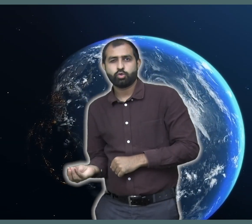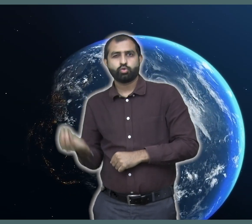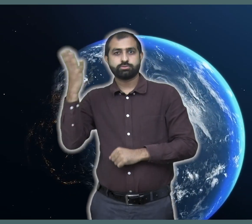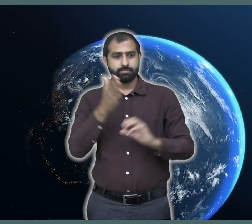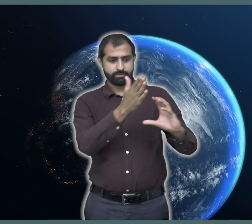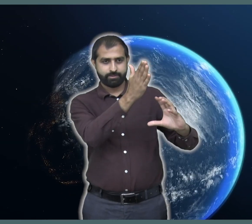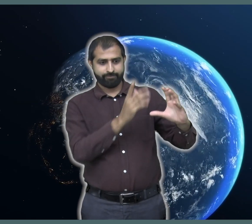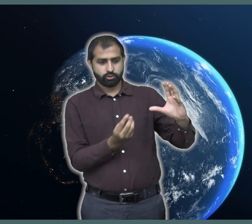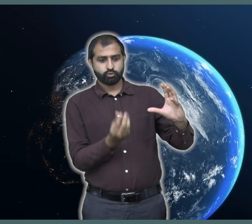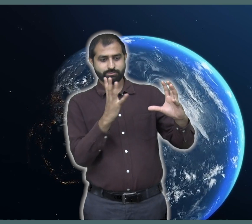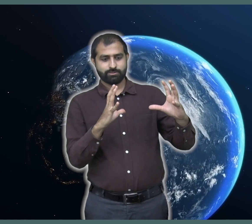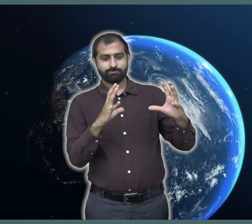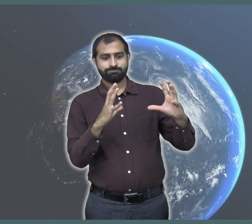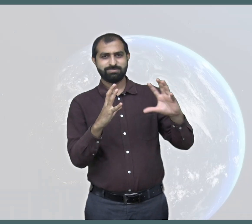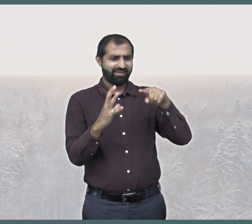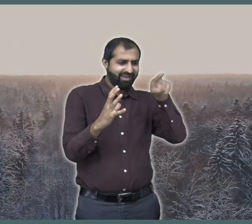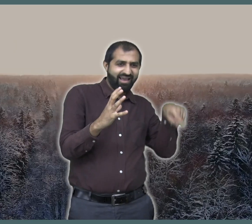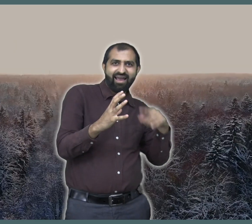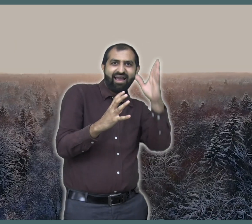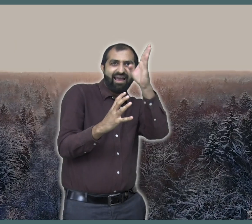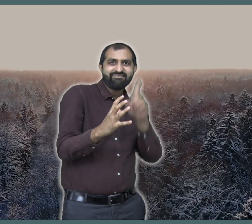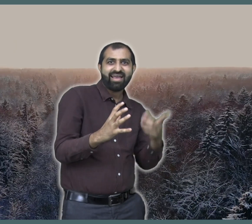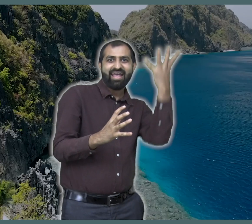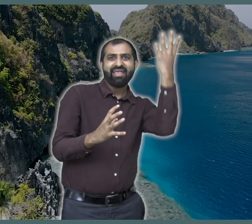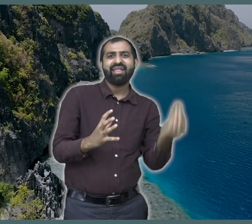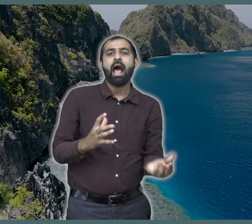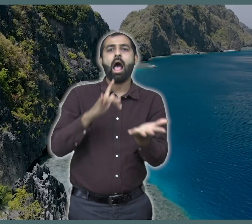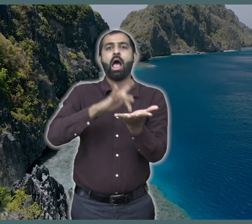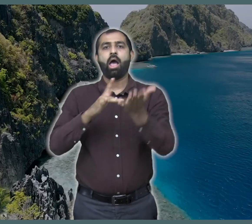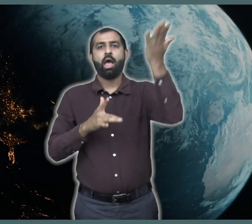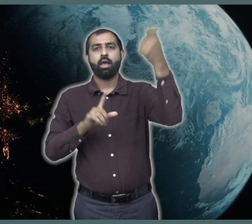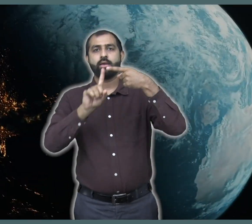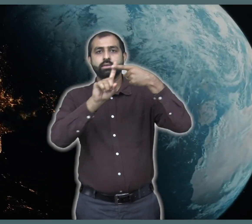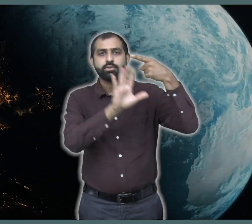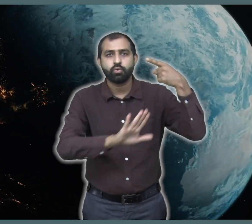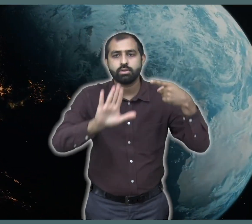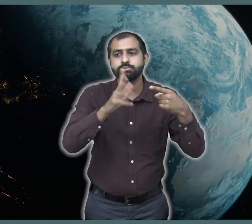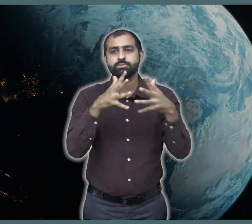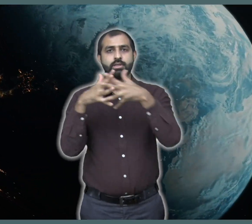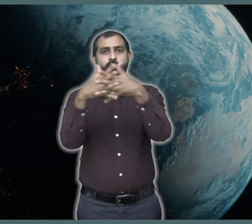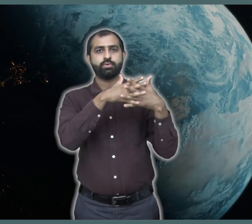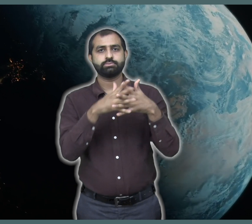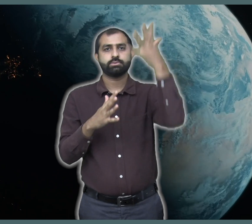As earth continues its rotation, we are moved to the side facing away from our sun and we have night time.